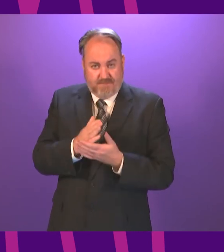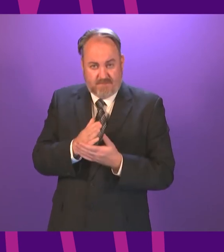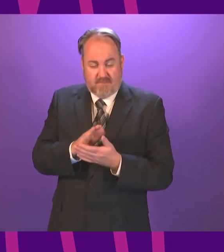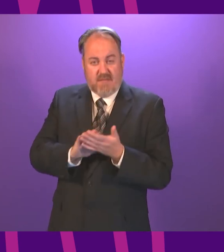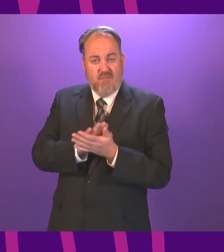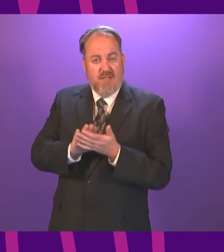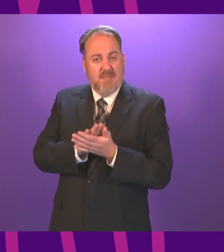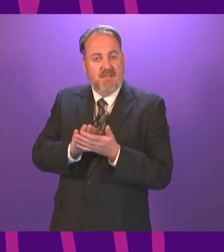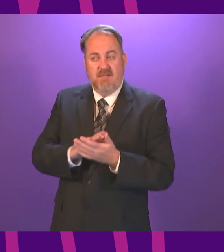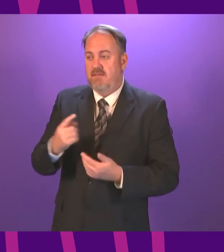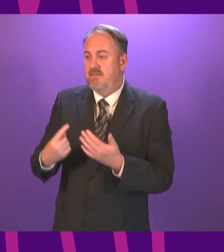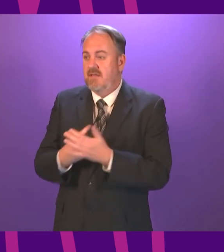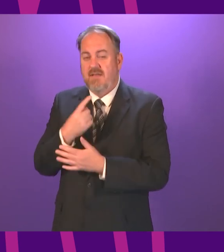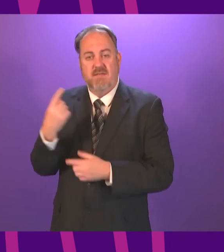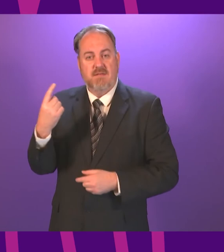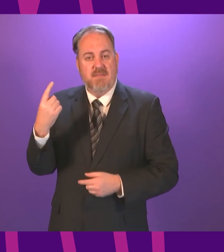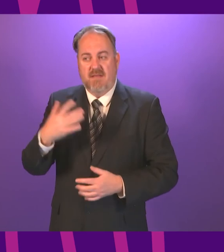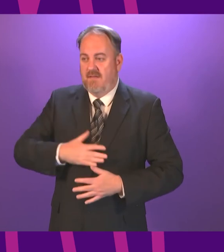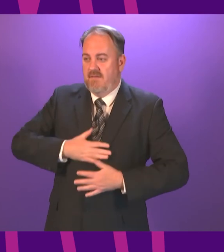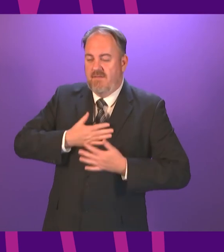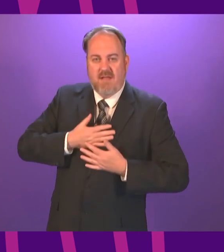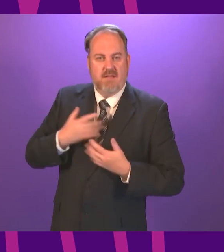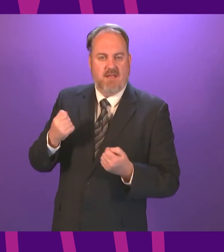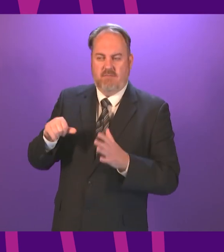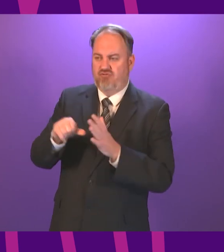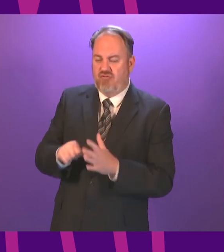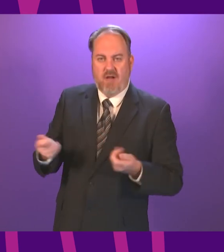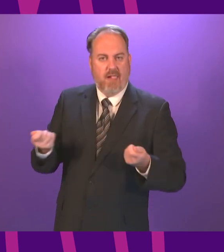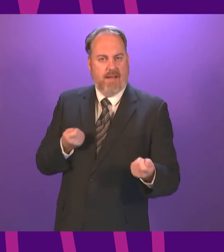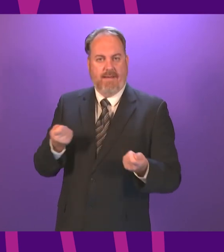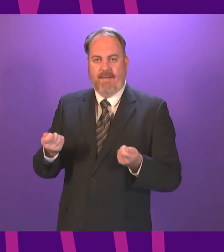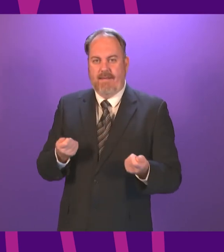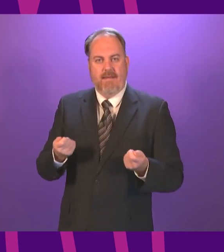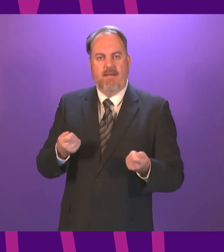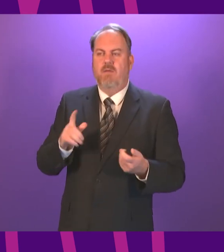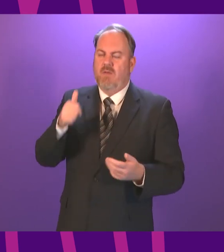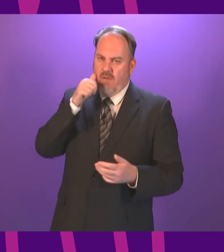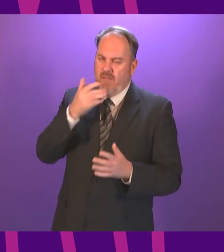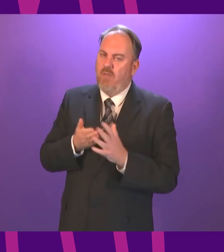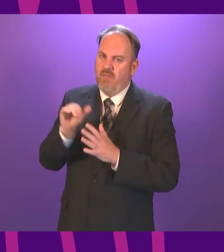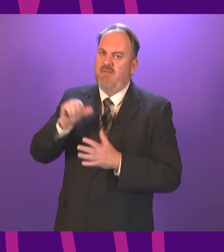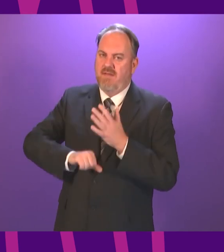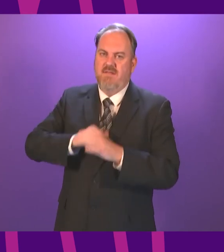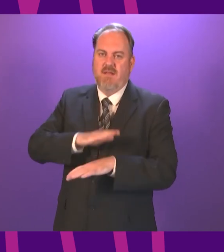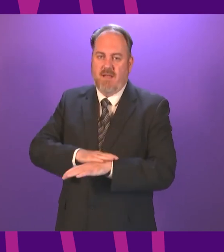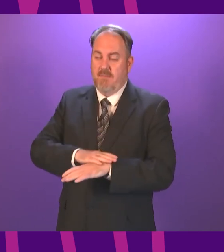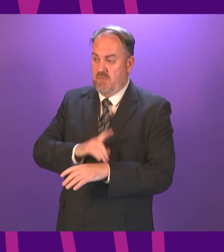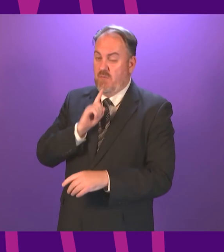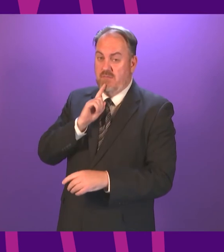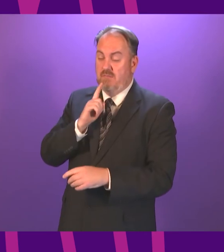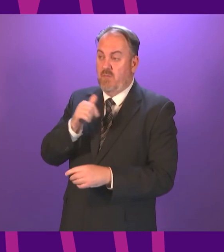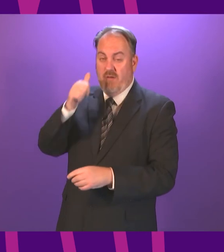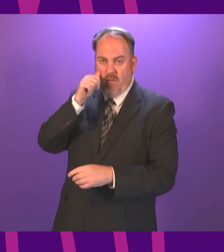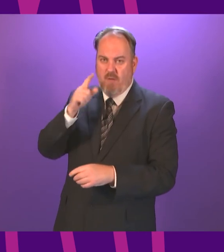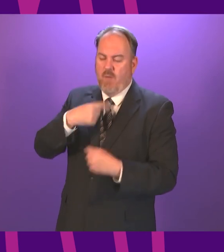might require, given the difficulties and the challenges that many of them have faced this year. So I give my reassurance to Beatrice Wishart that this is